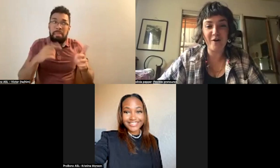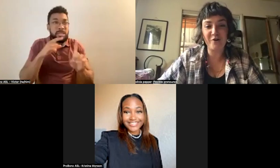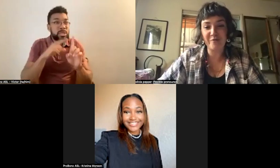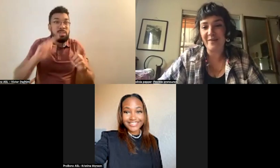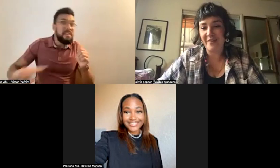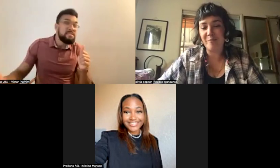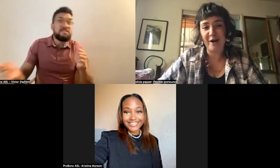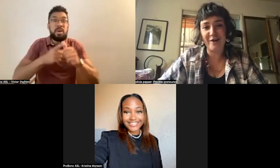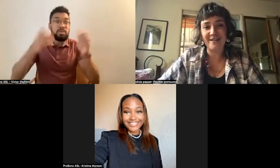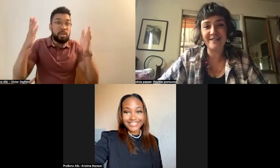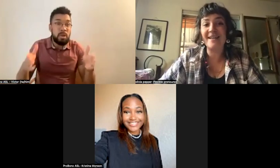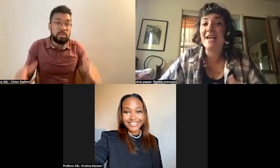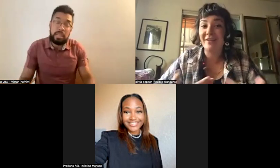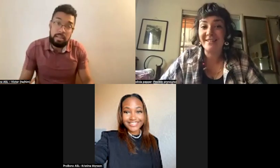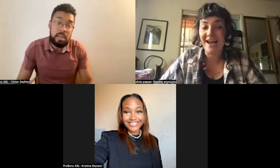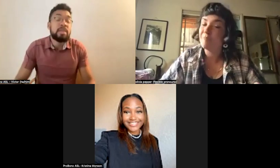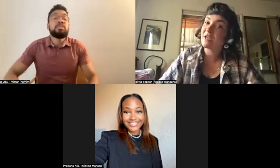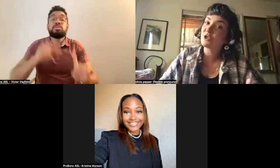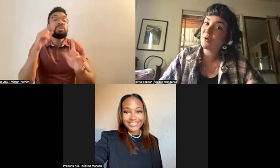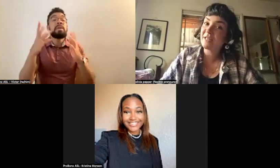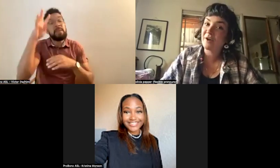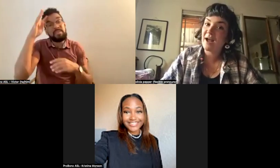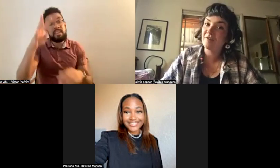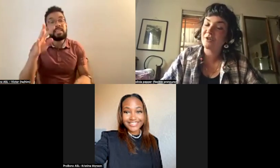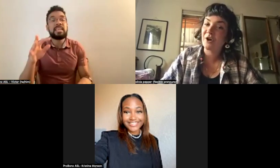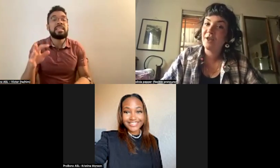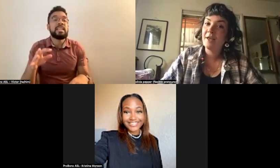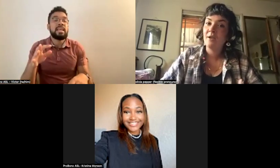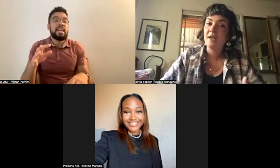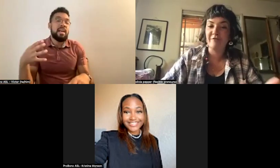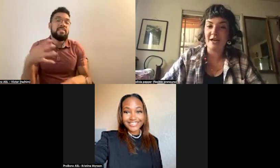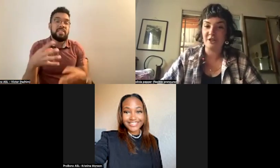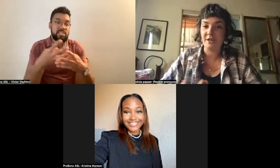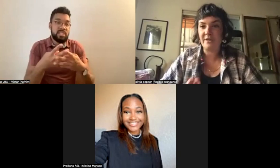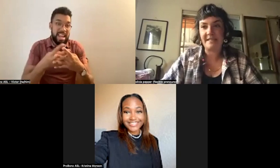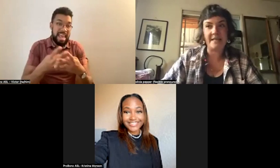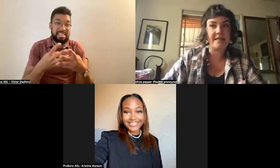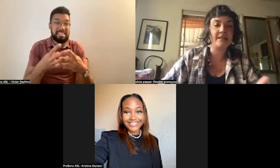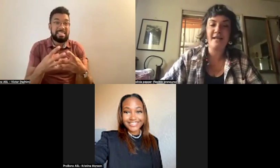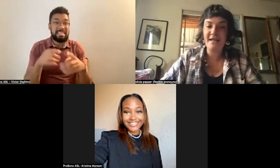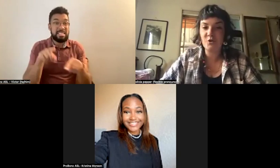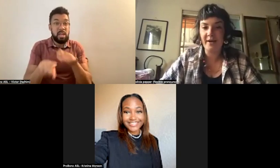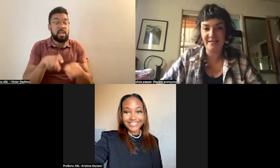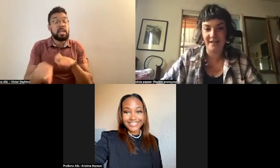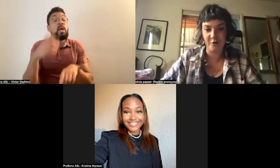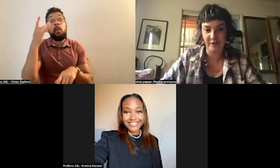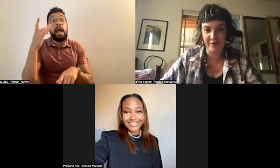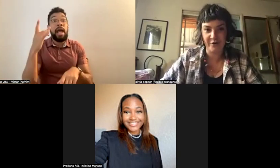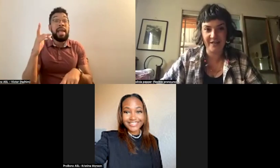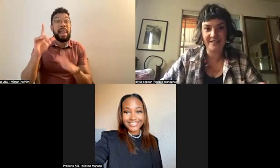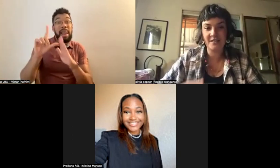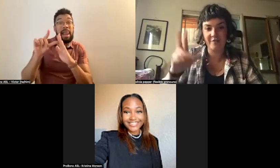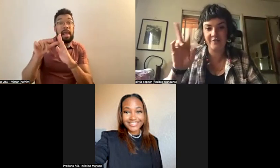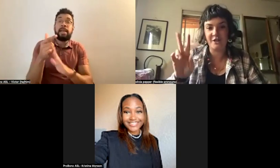very well could have been that the Baroness gave us that because shortly thereafter in fashion, we see in the late twenties and early